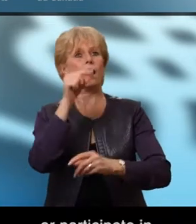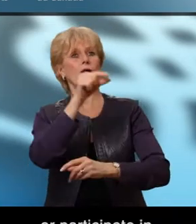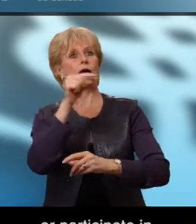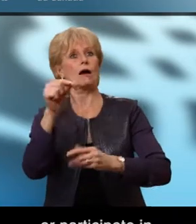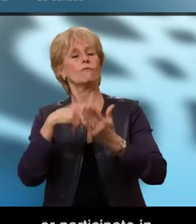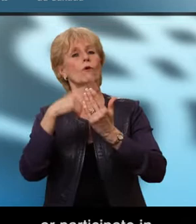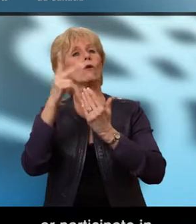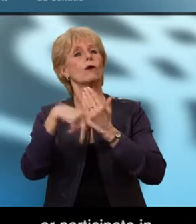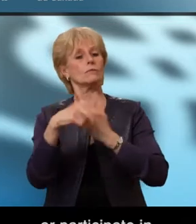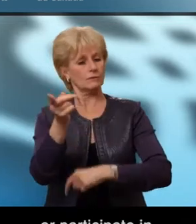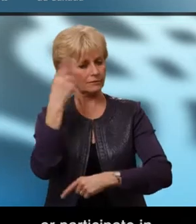government programs,